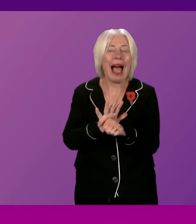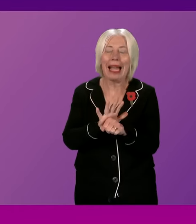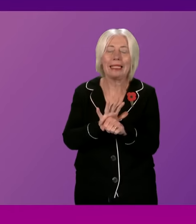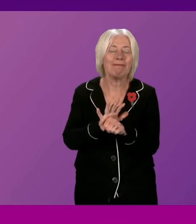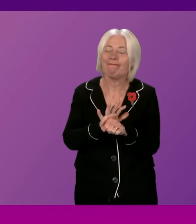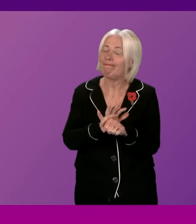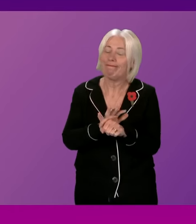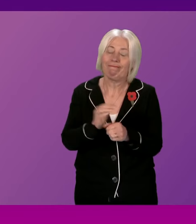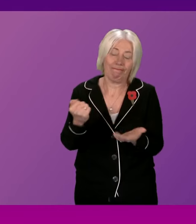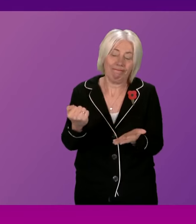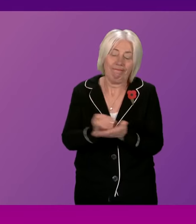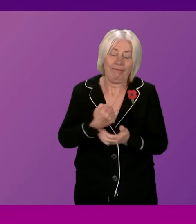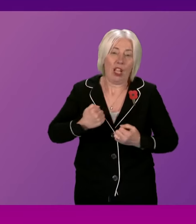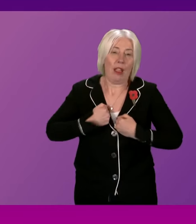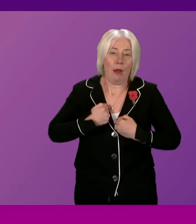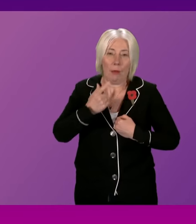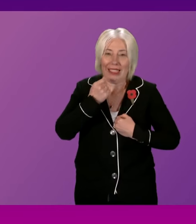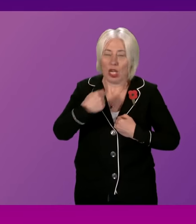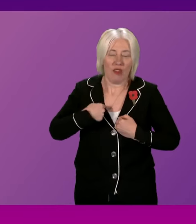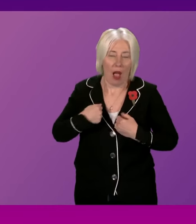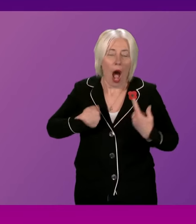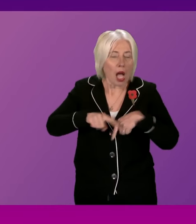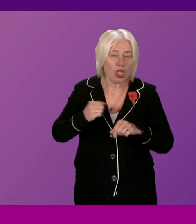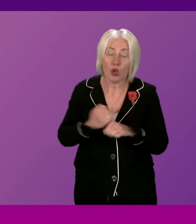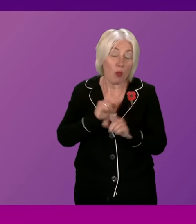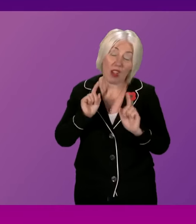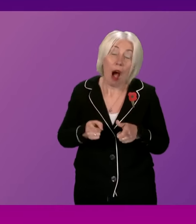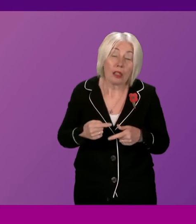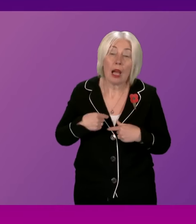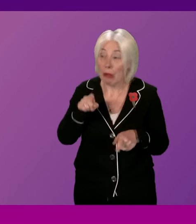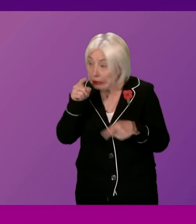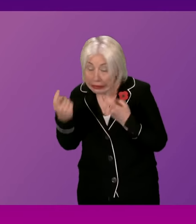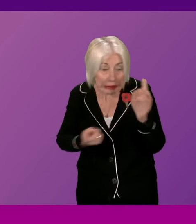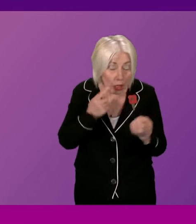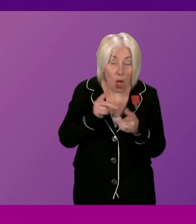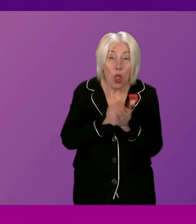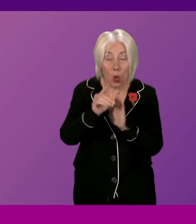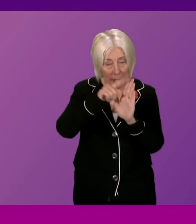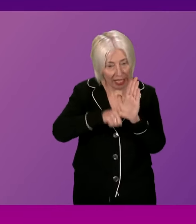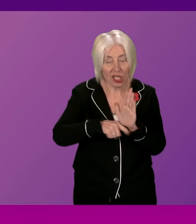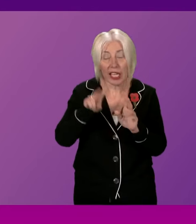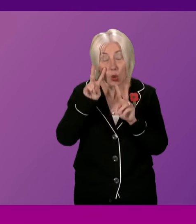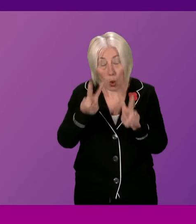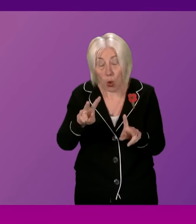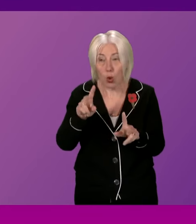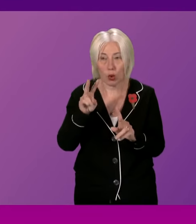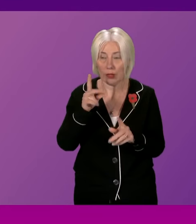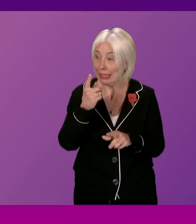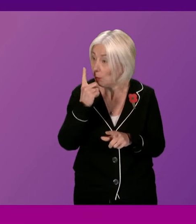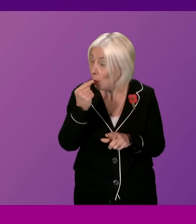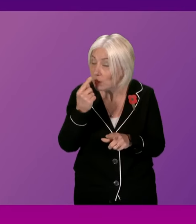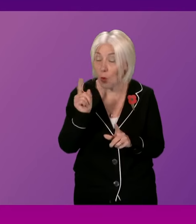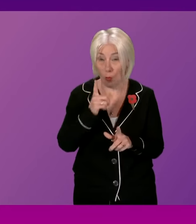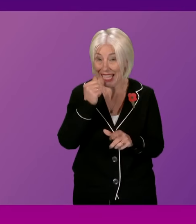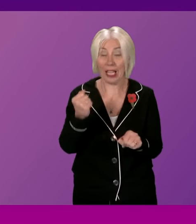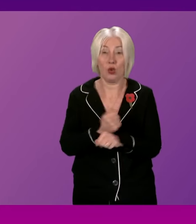within our competency but we will seek to do more. Whatever we can do within legislation we will seek to do. That is